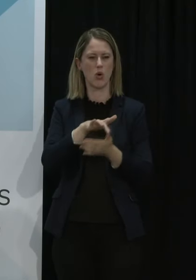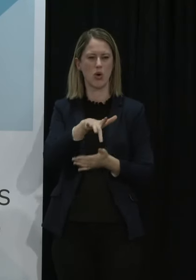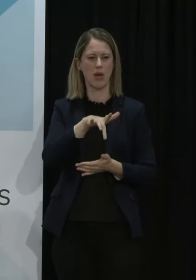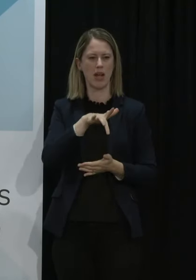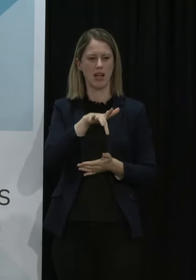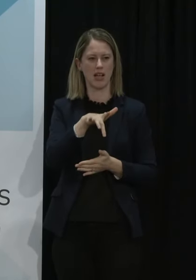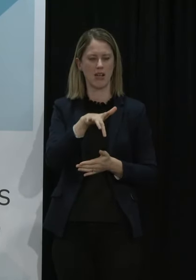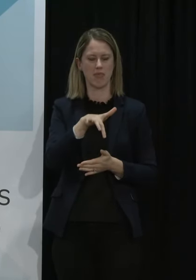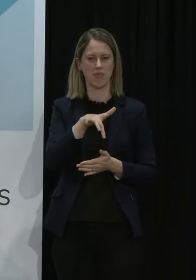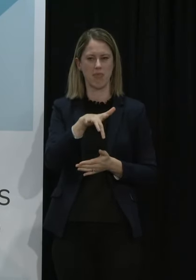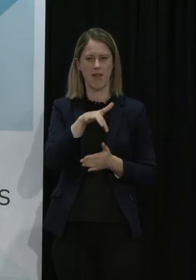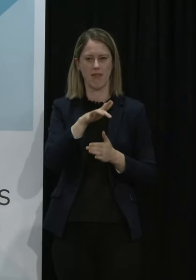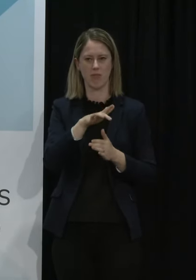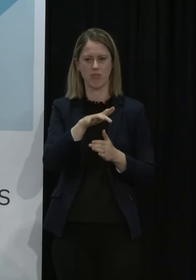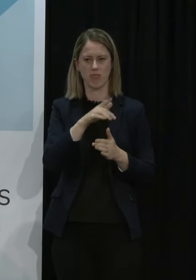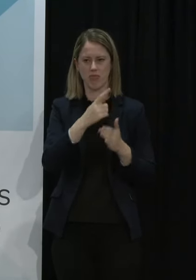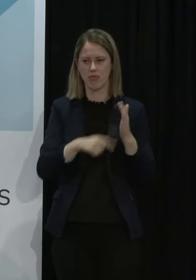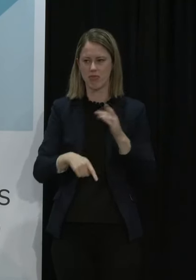enforcement around that